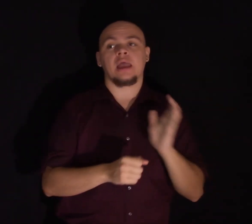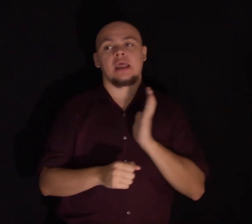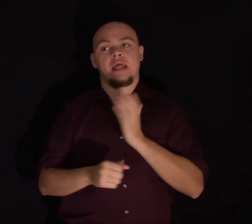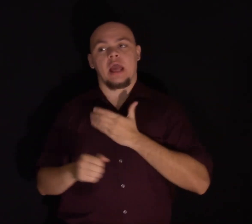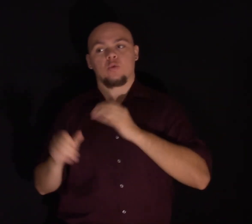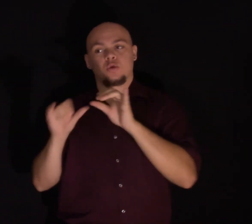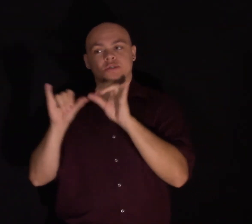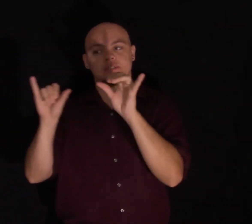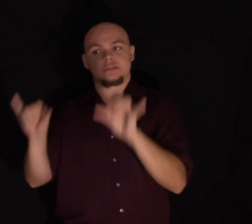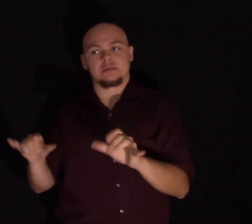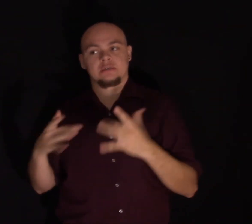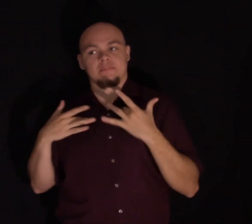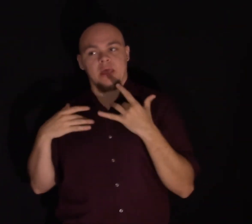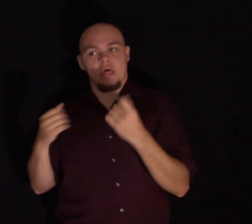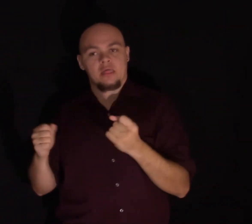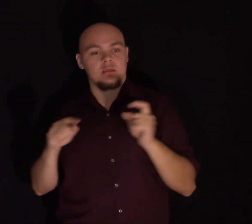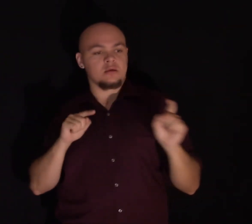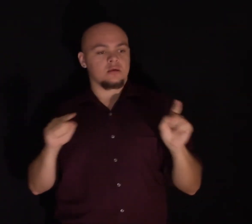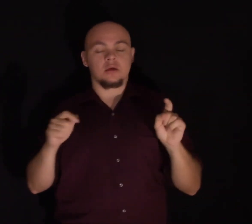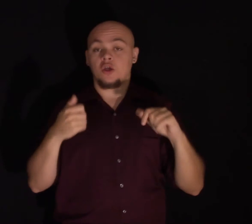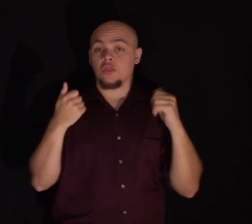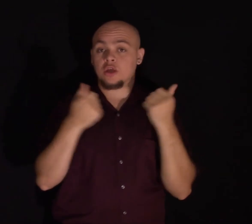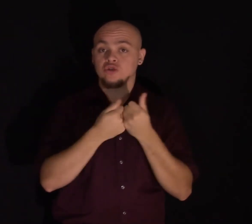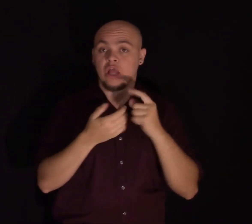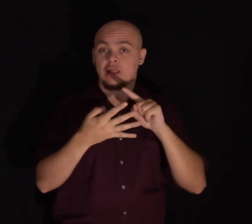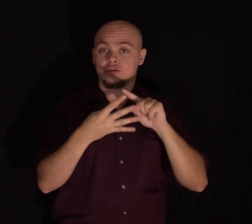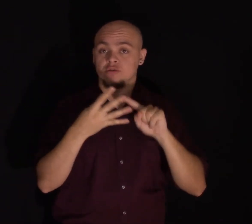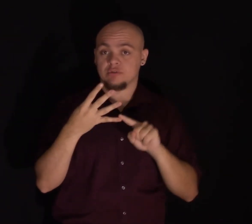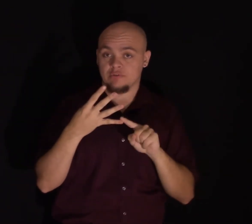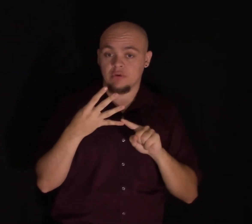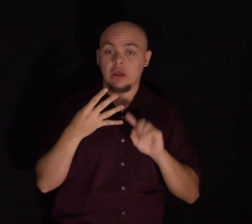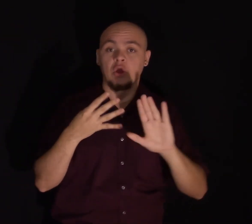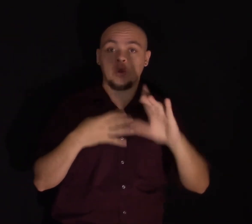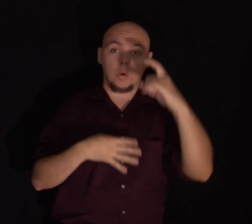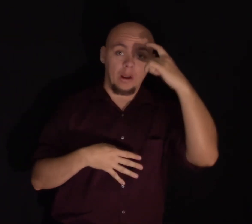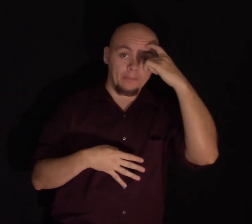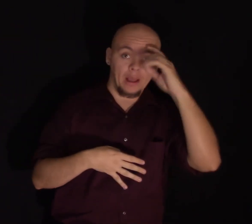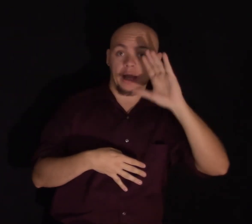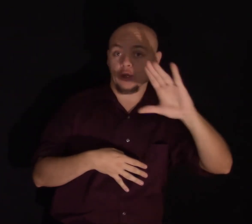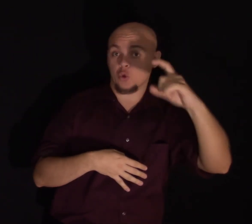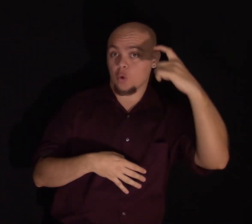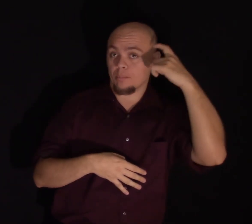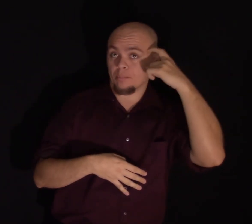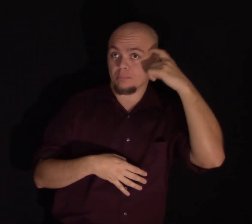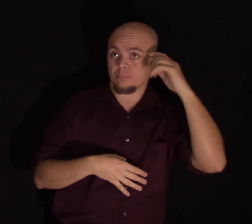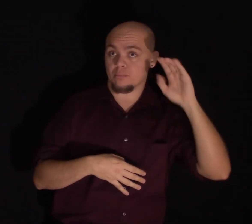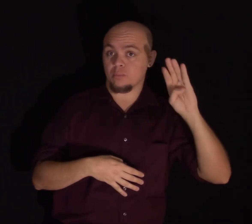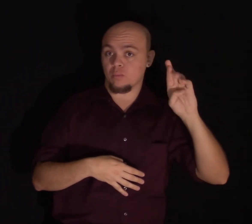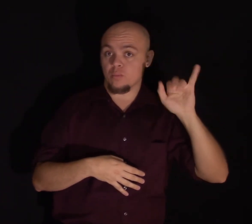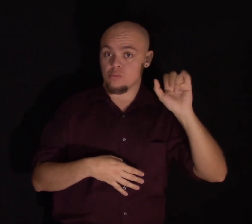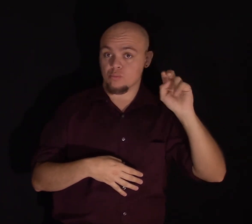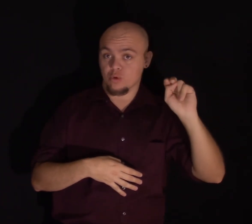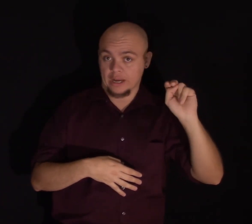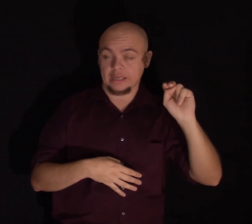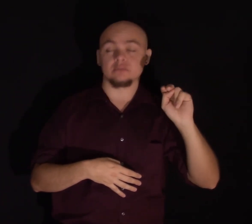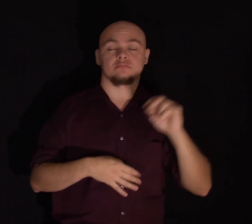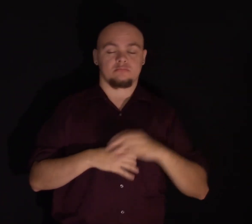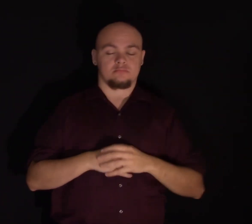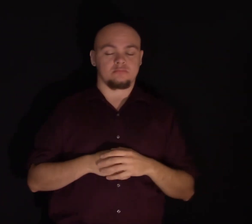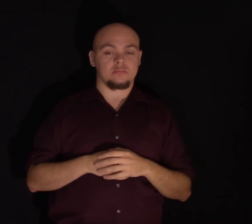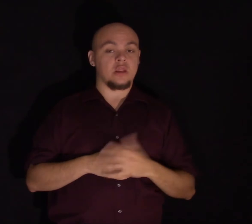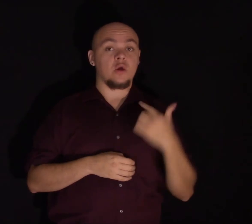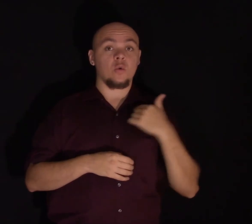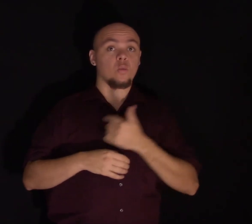Each of these challenges affects the mind and the brain. We're not thriving, but the invitation